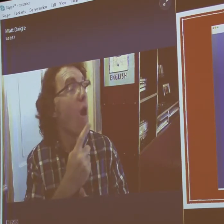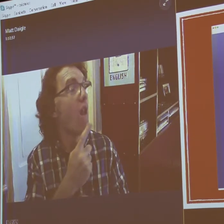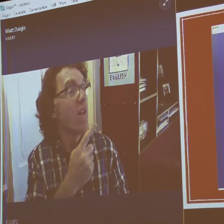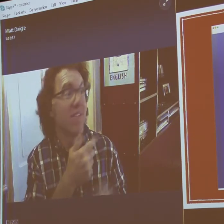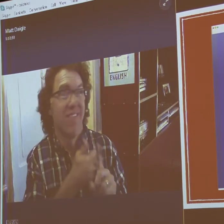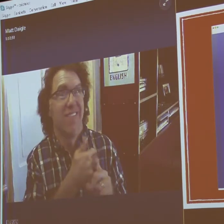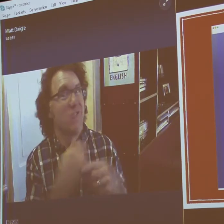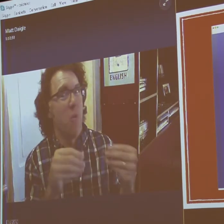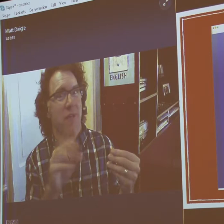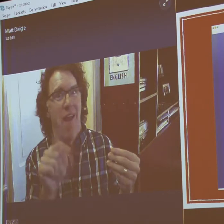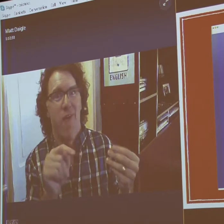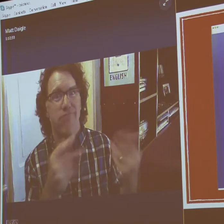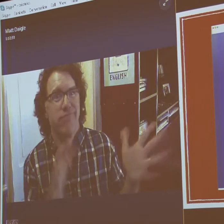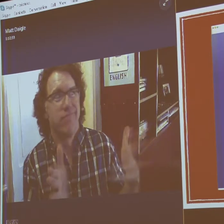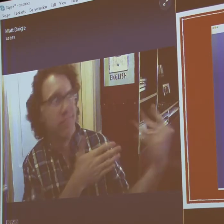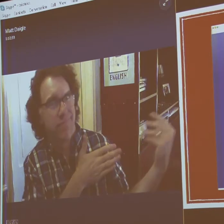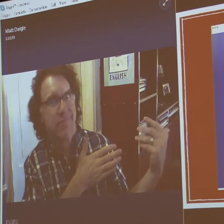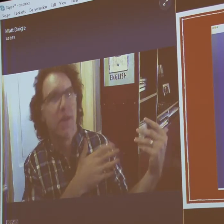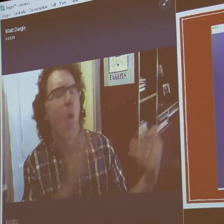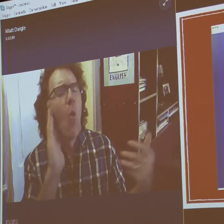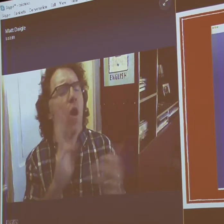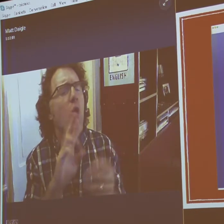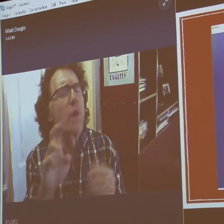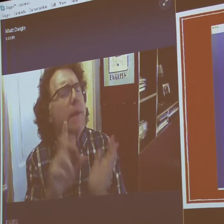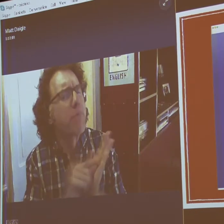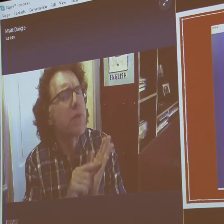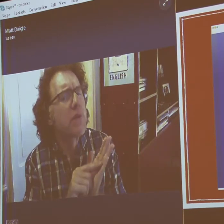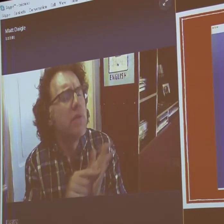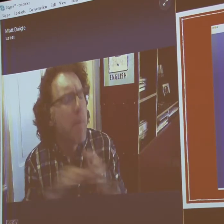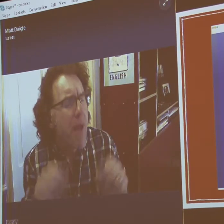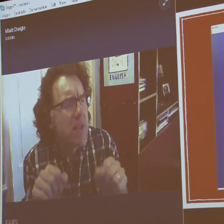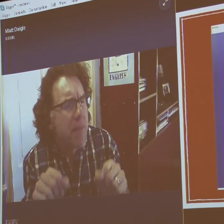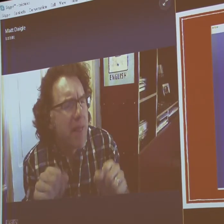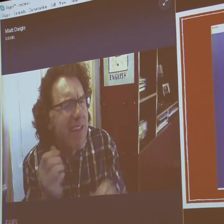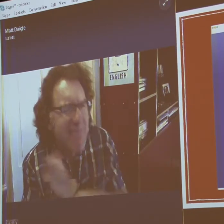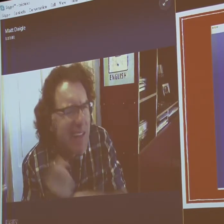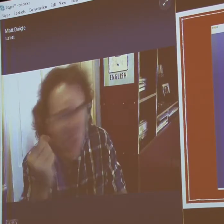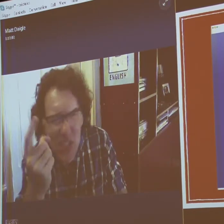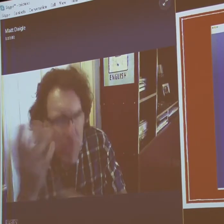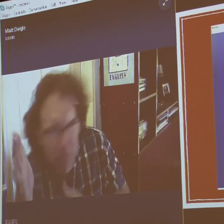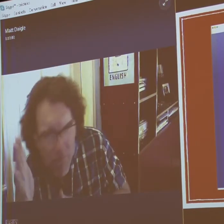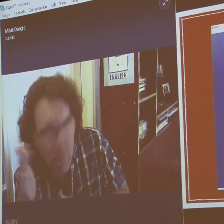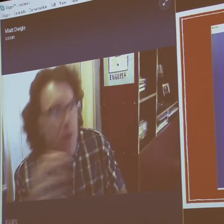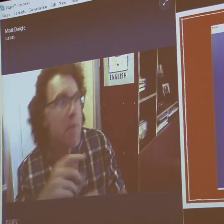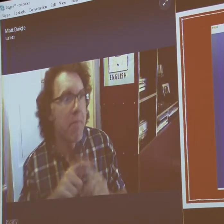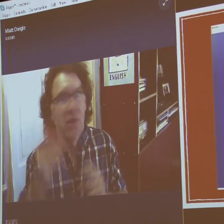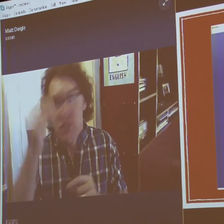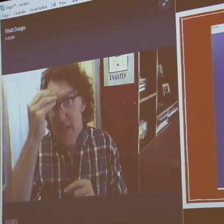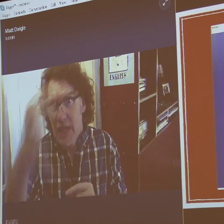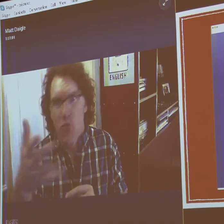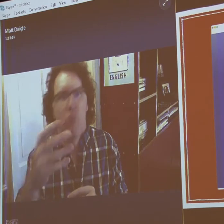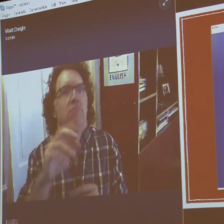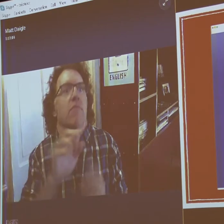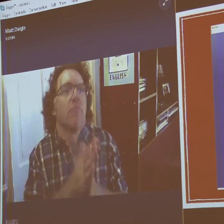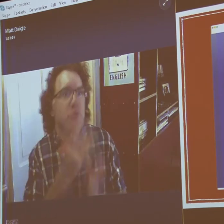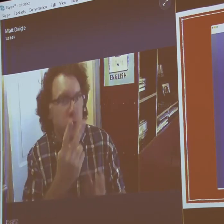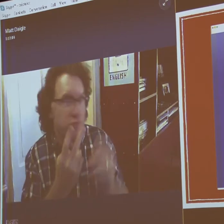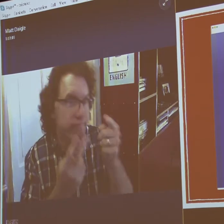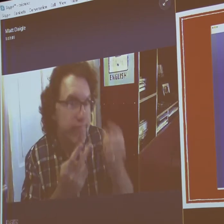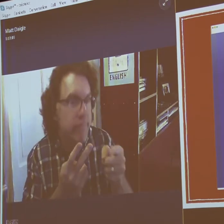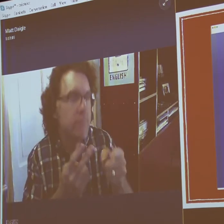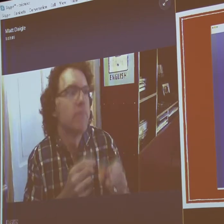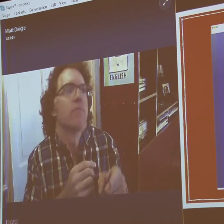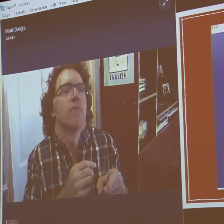Book one is already sold out. It's gone. We will reprint it next year because now we're just